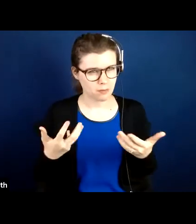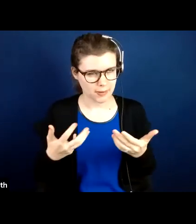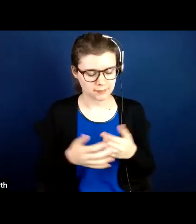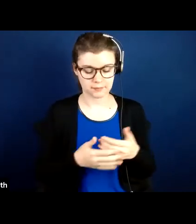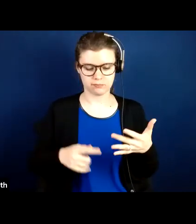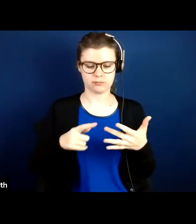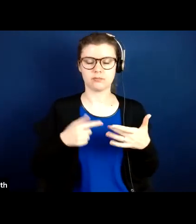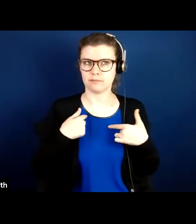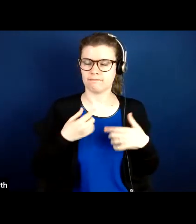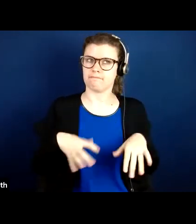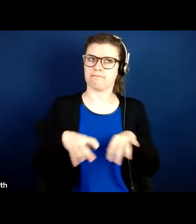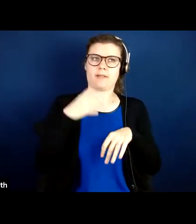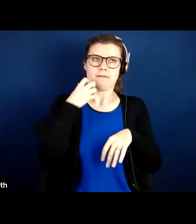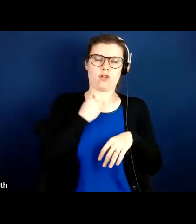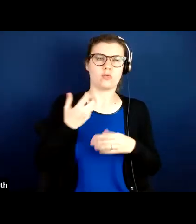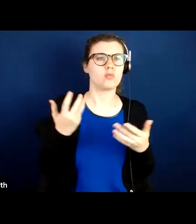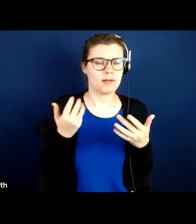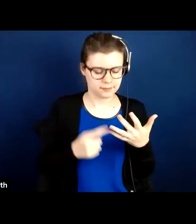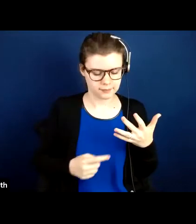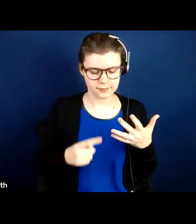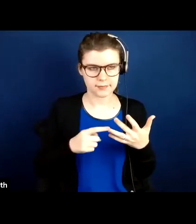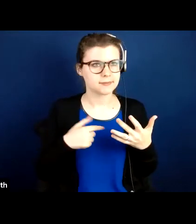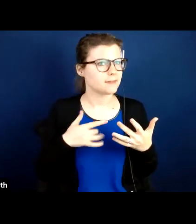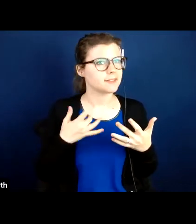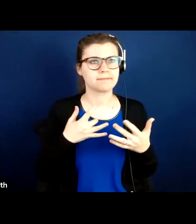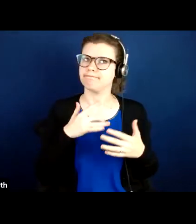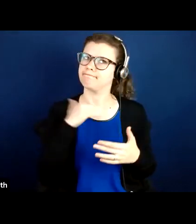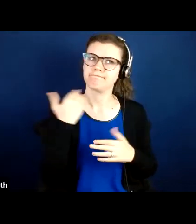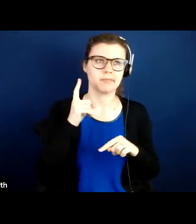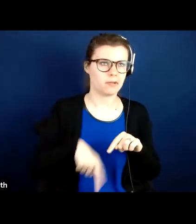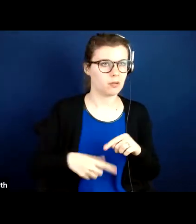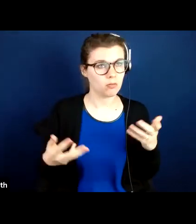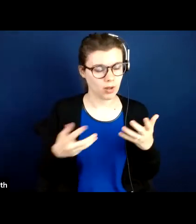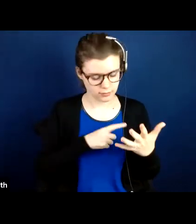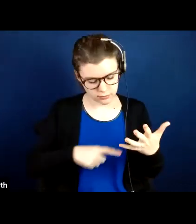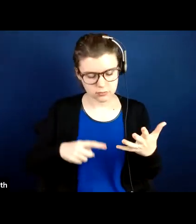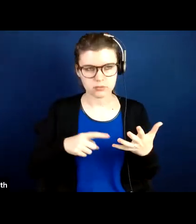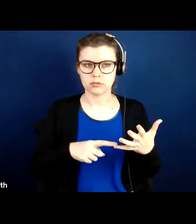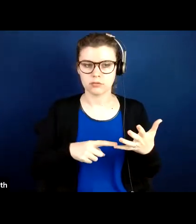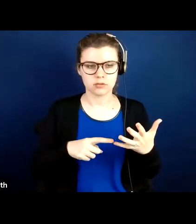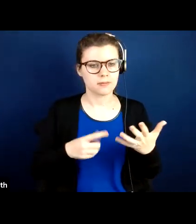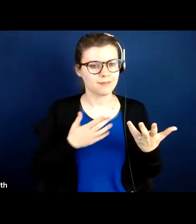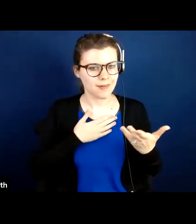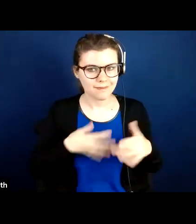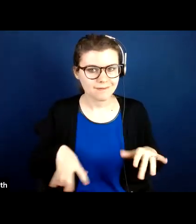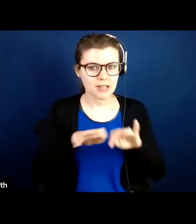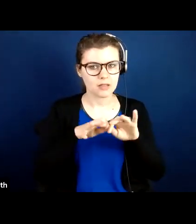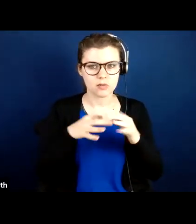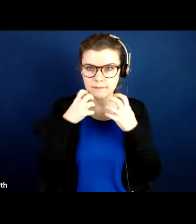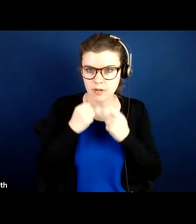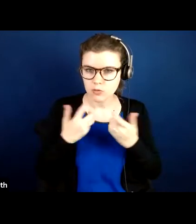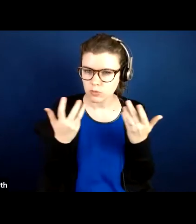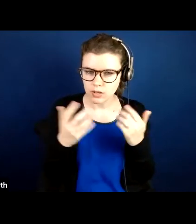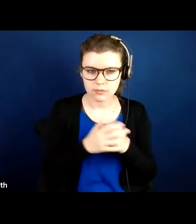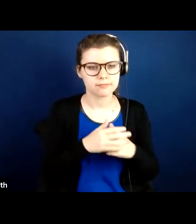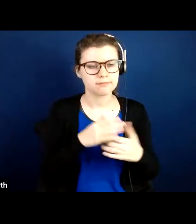important to you? What are your deal breakers? What are your values? And what do you need help with? So this might be an example